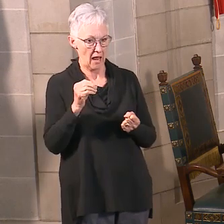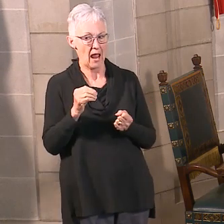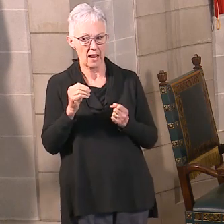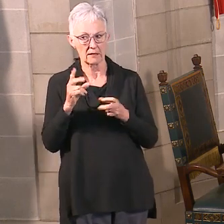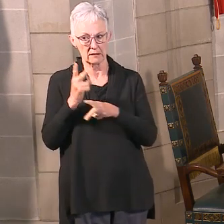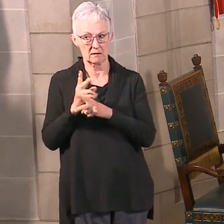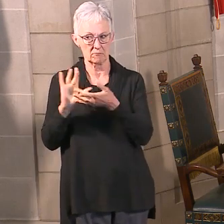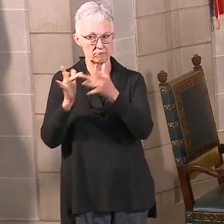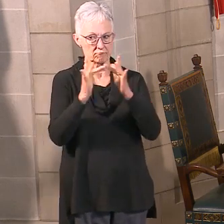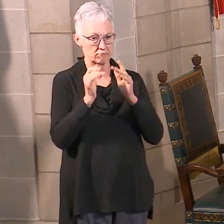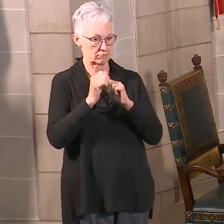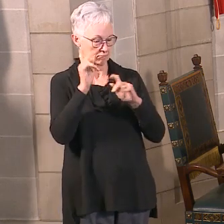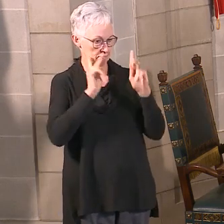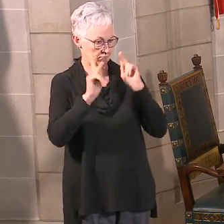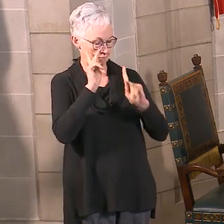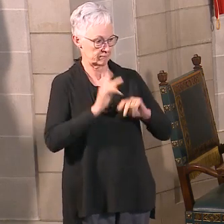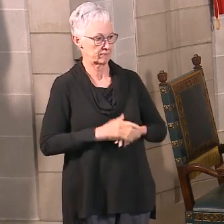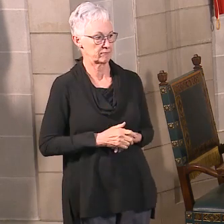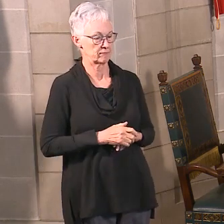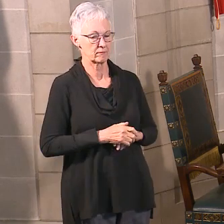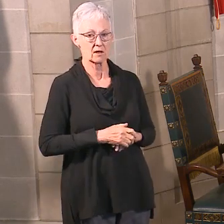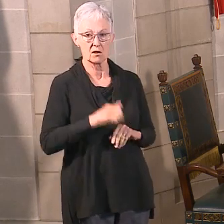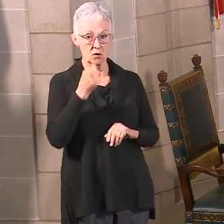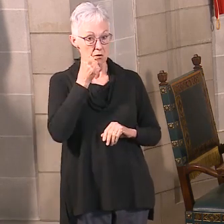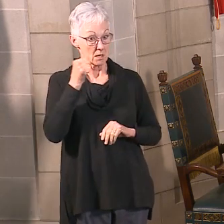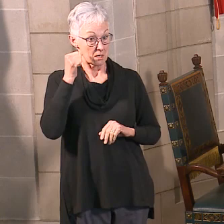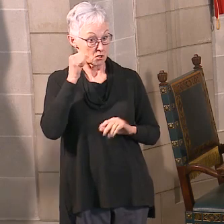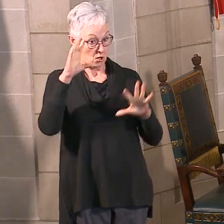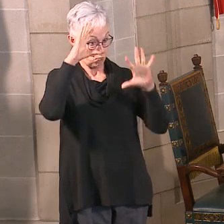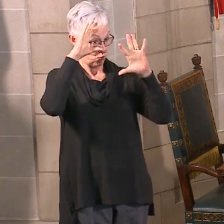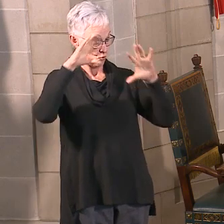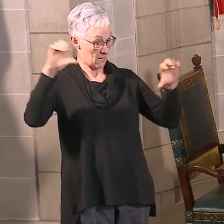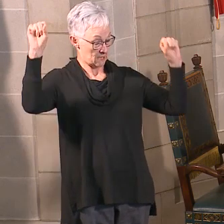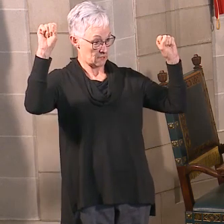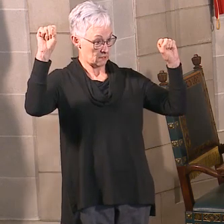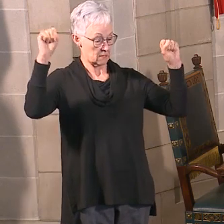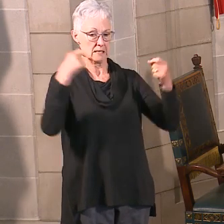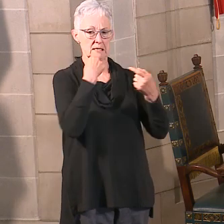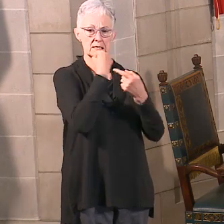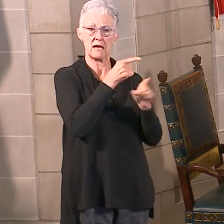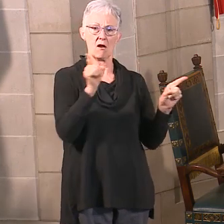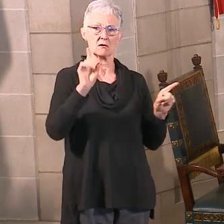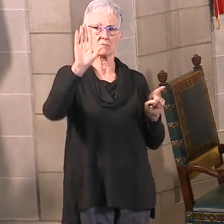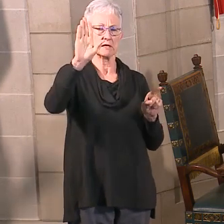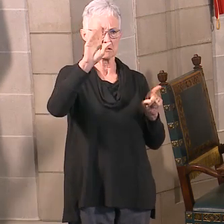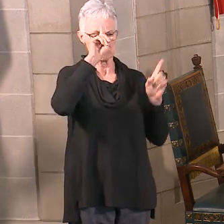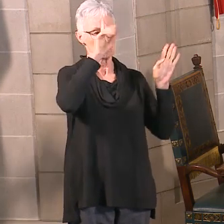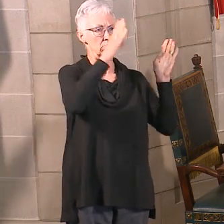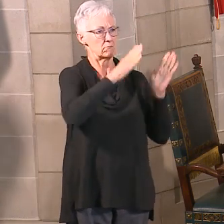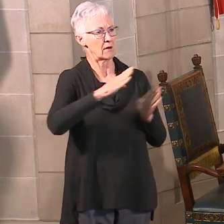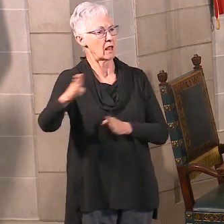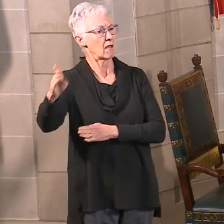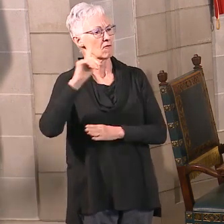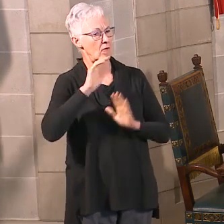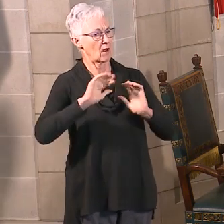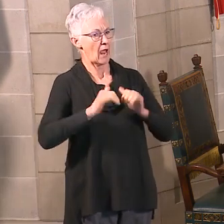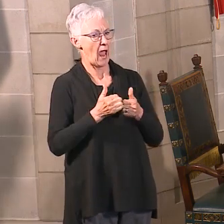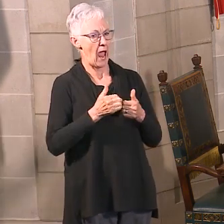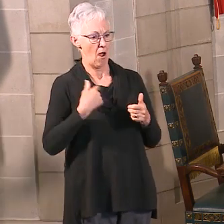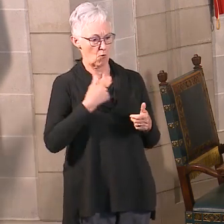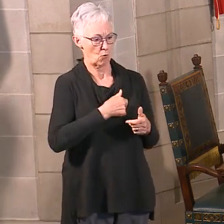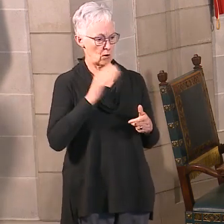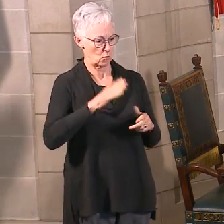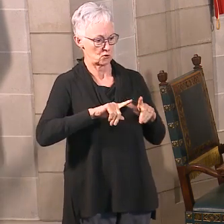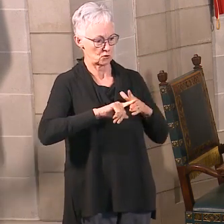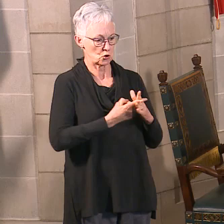out with his rules for opening up America again. And so it's got a phased approach into reopening the economy.